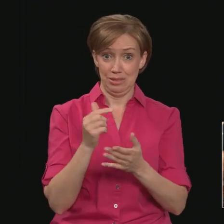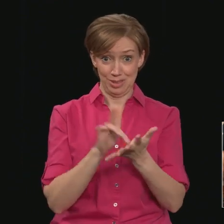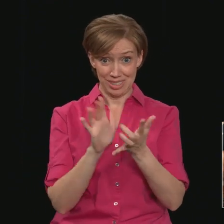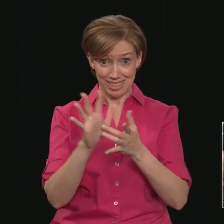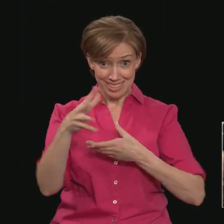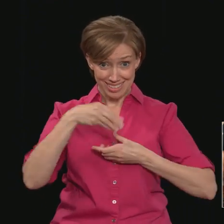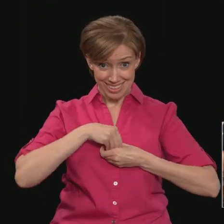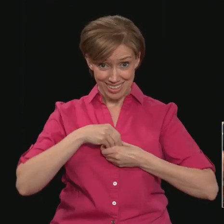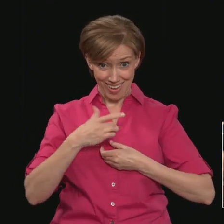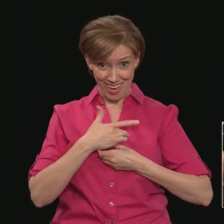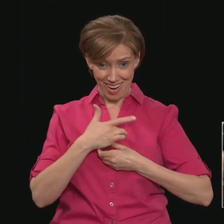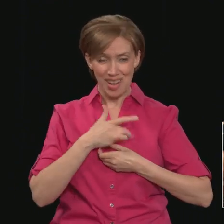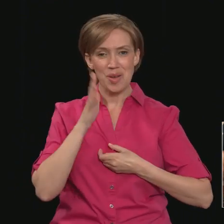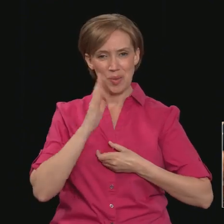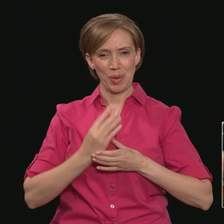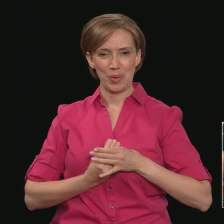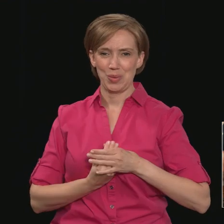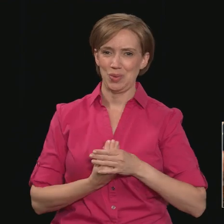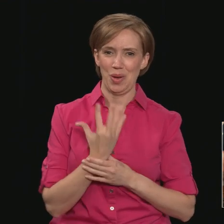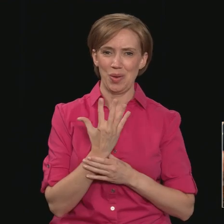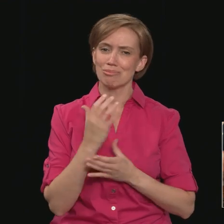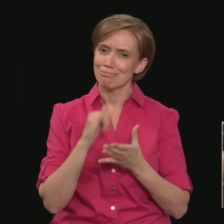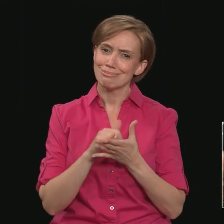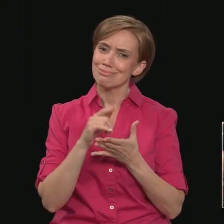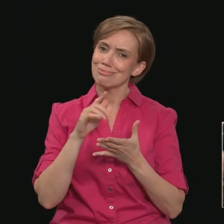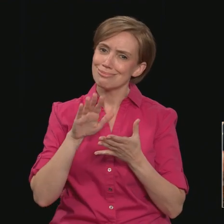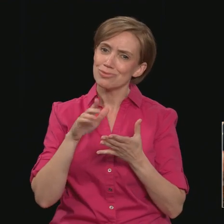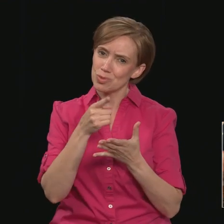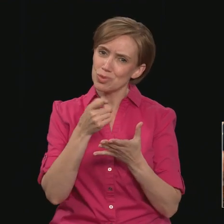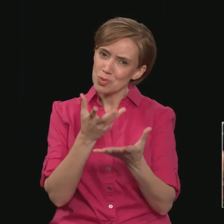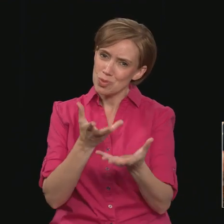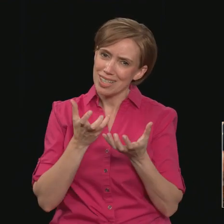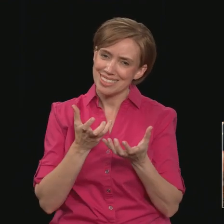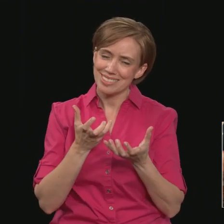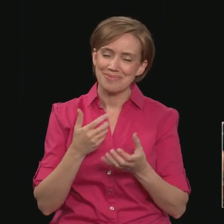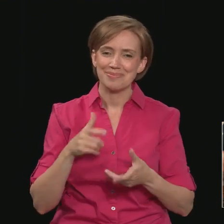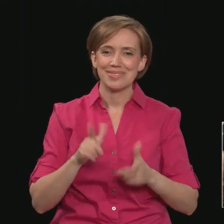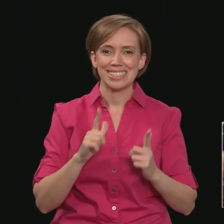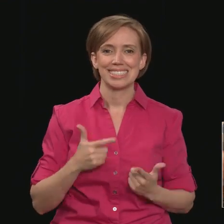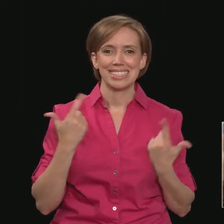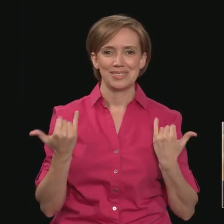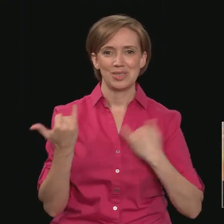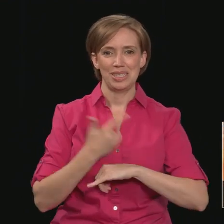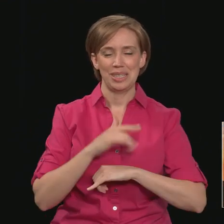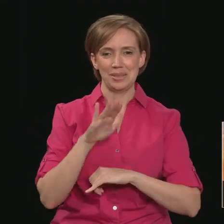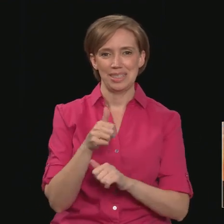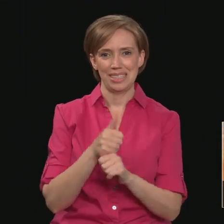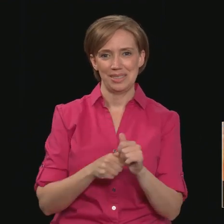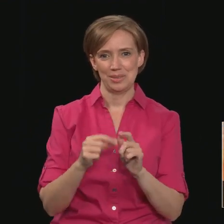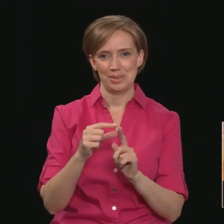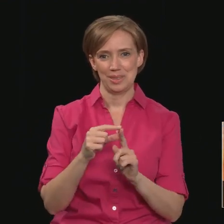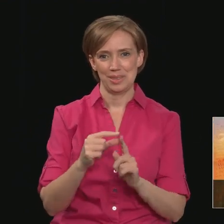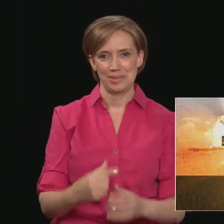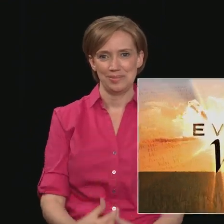you'll grow. That's what you want. I'm John Bradshaw for It Is Written. Let's Live Today by Every Every Word.